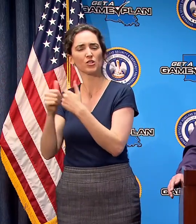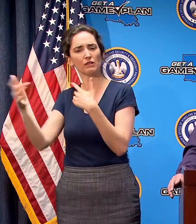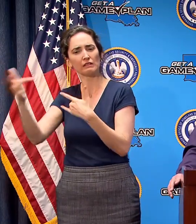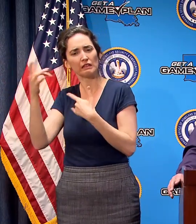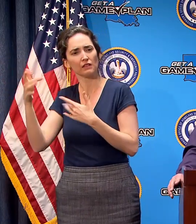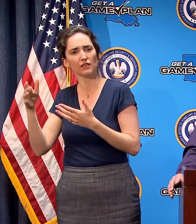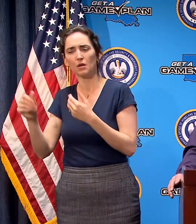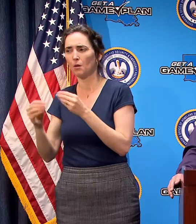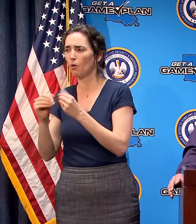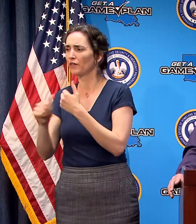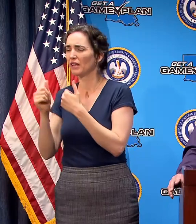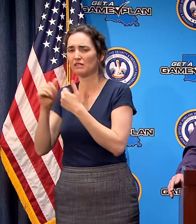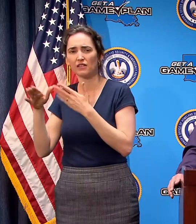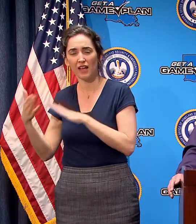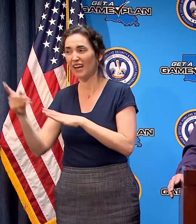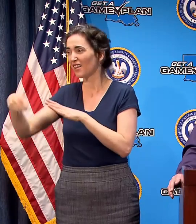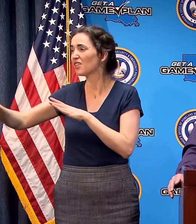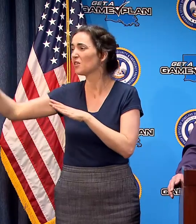conditions